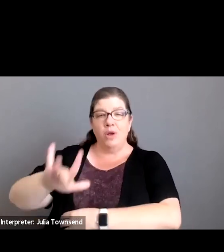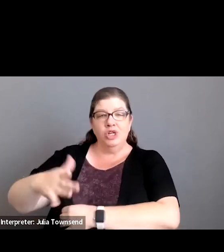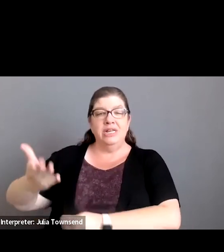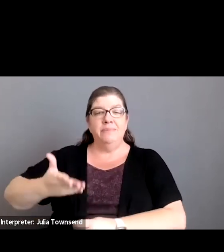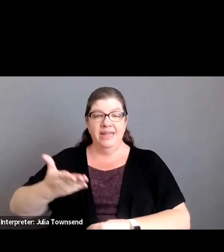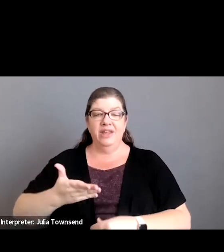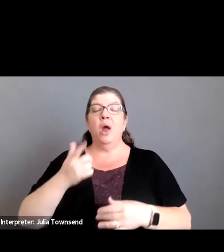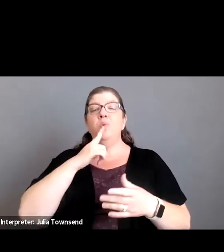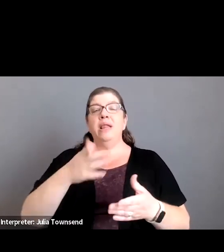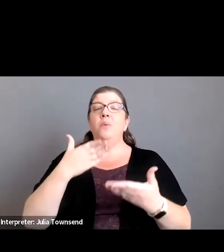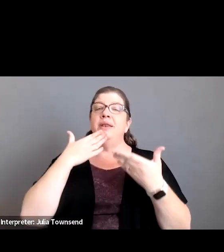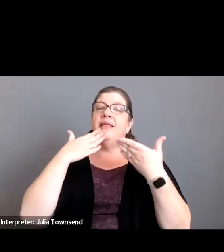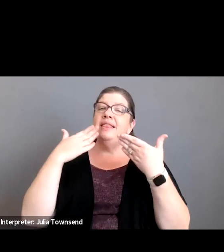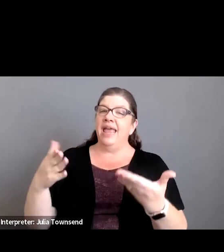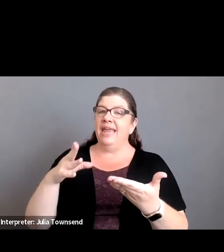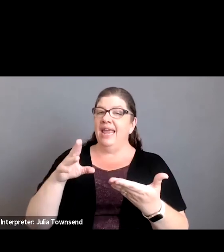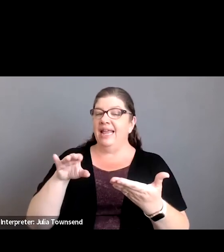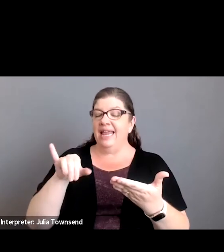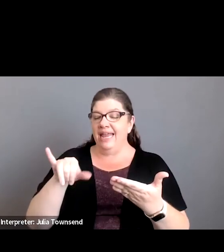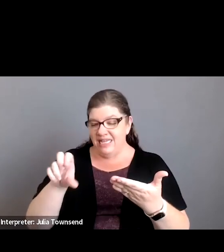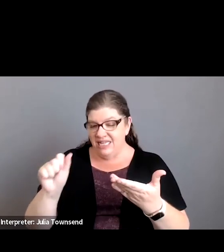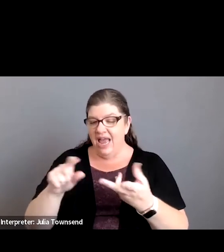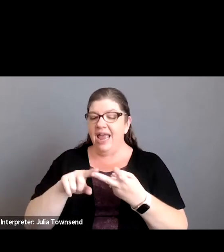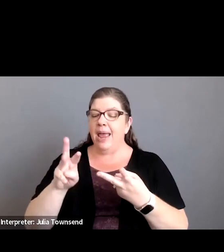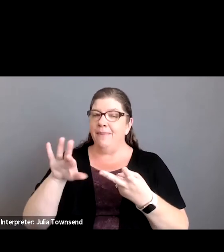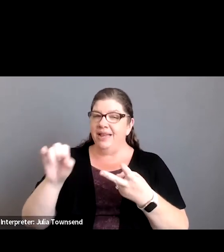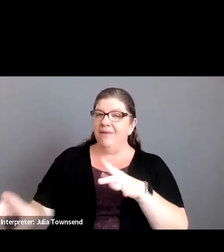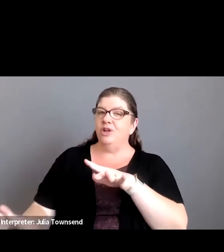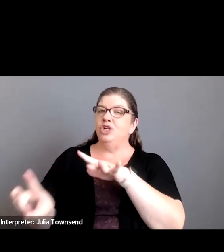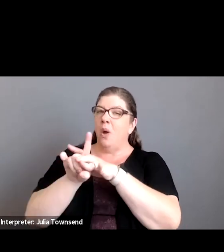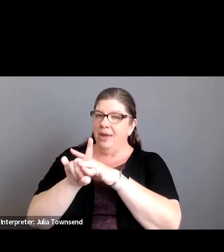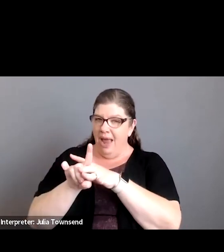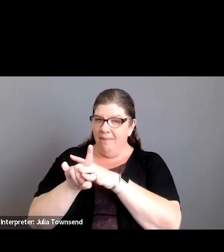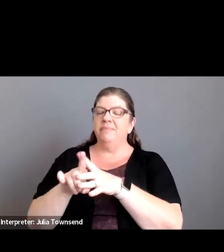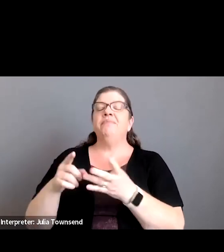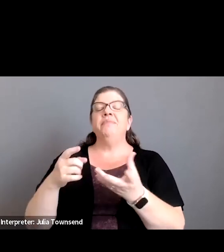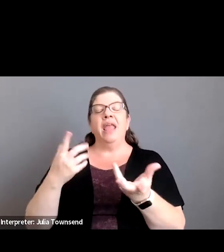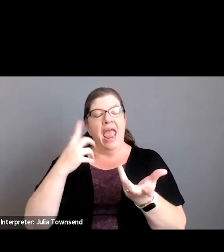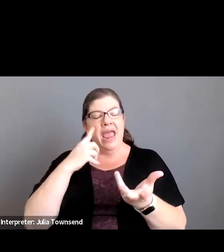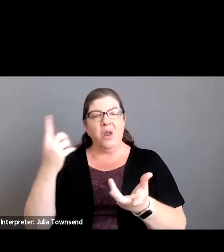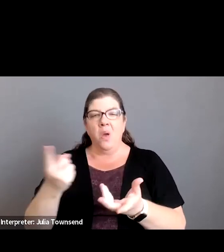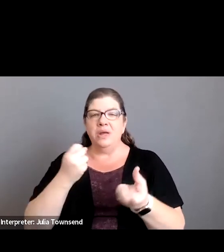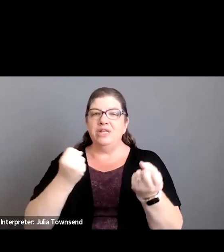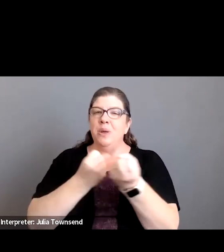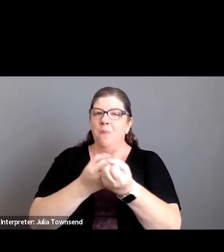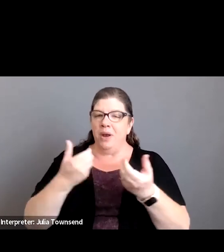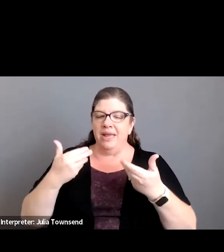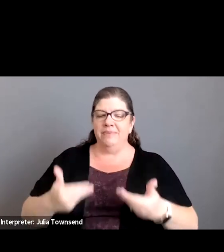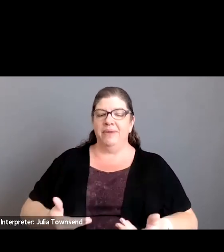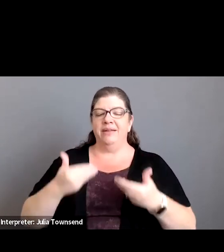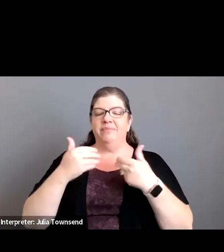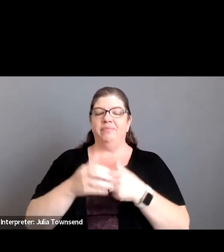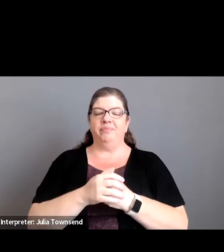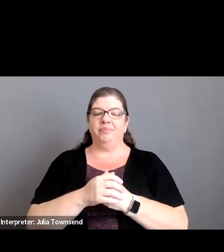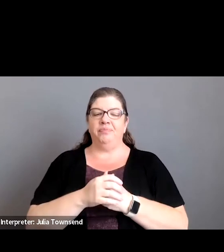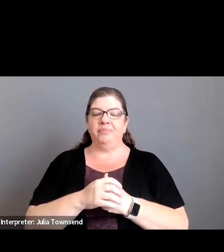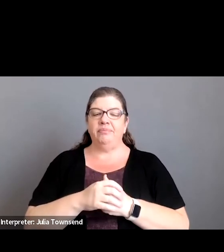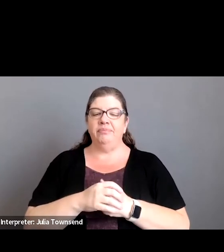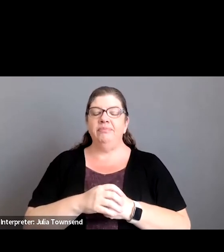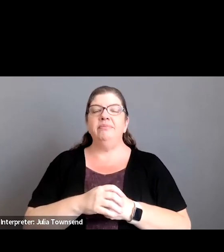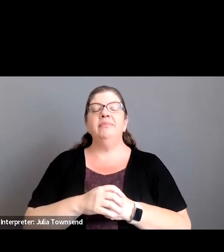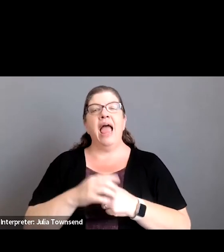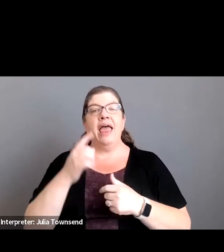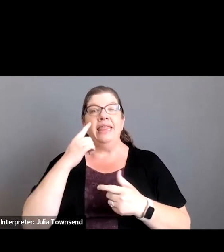here and i want to sincerely thank isa and emily for showing up and showing out and always always supporting me and i think